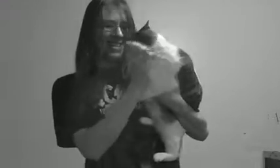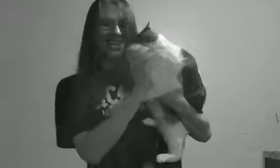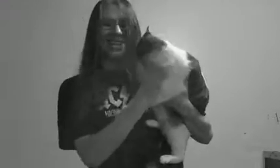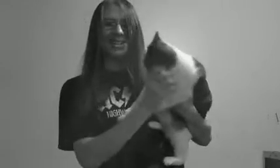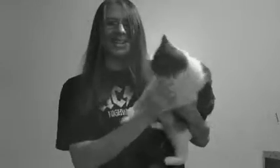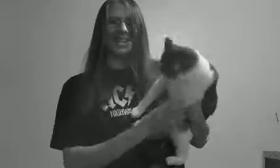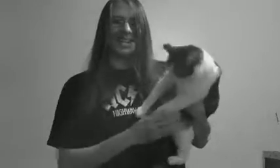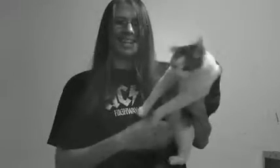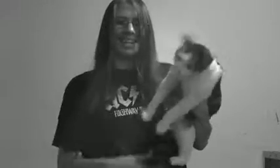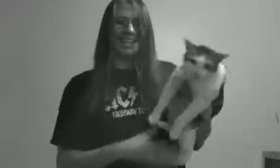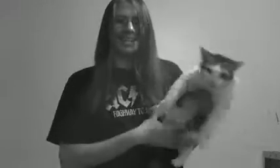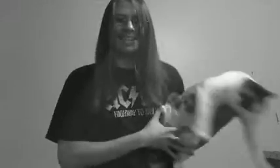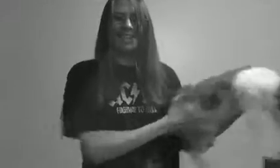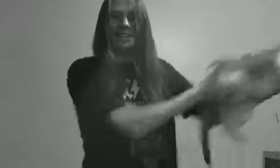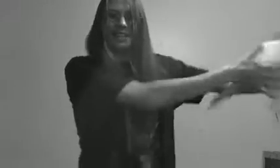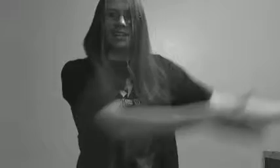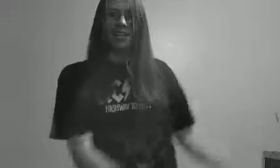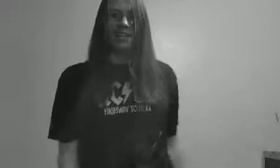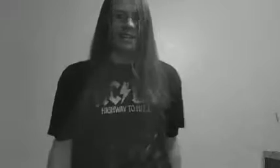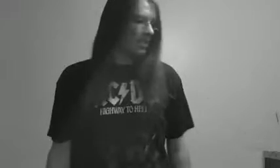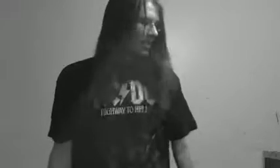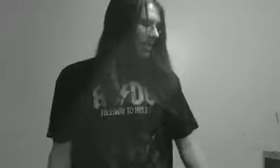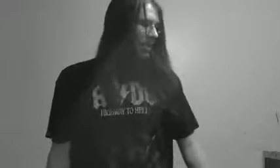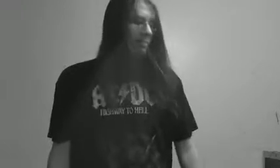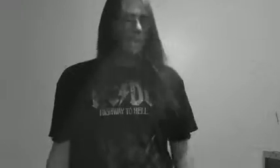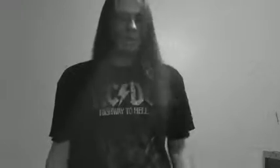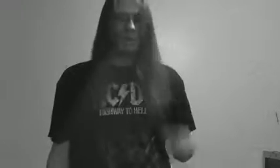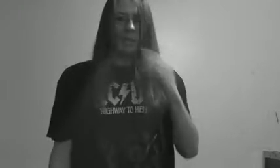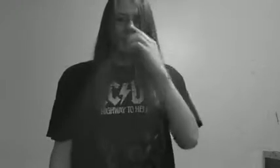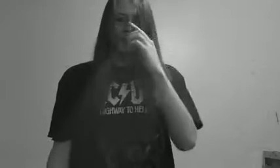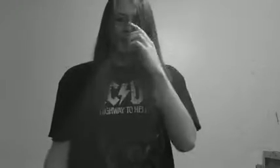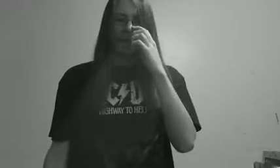No, that's not it. But anyway, uh,